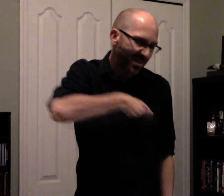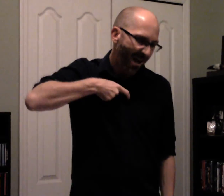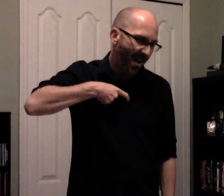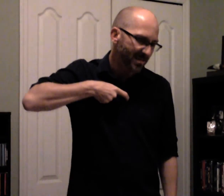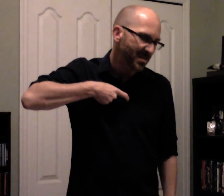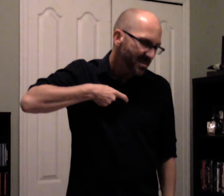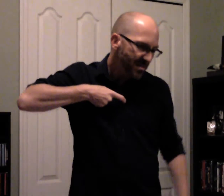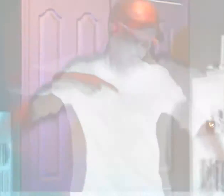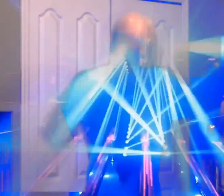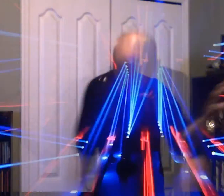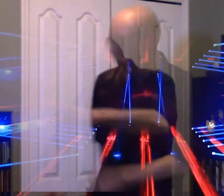cut